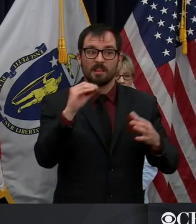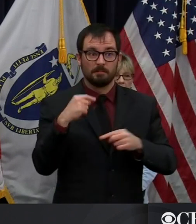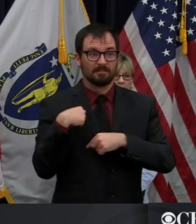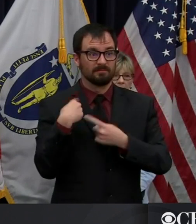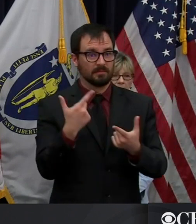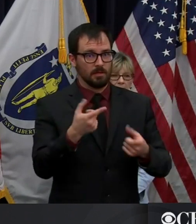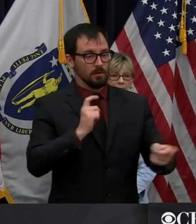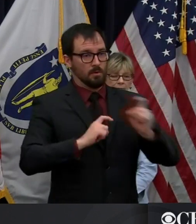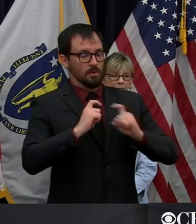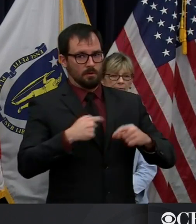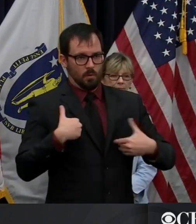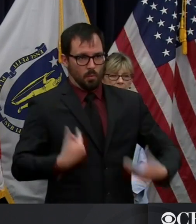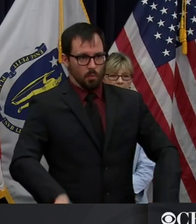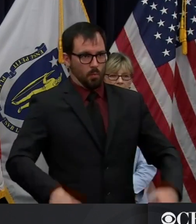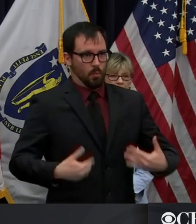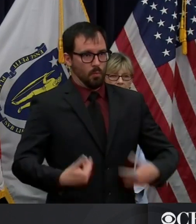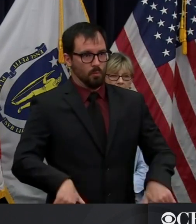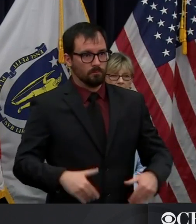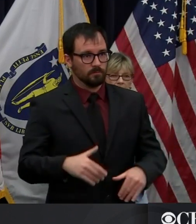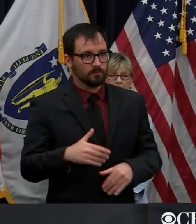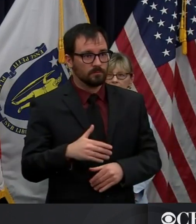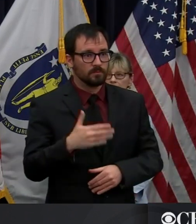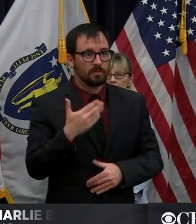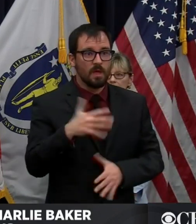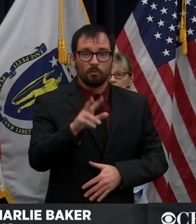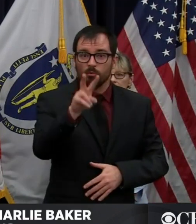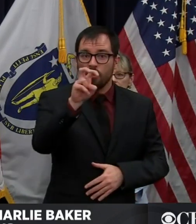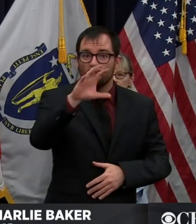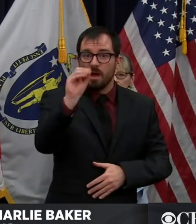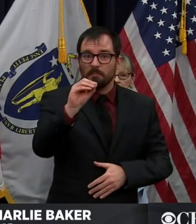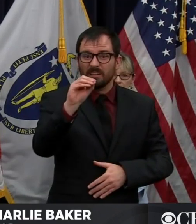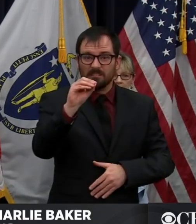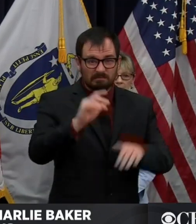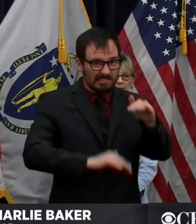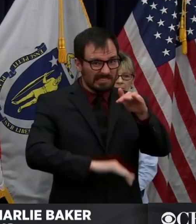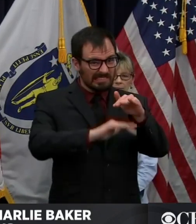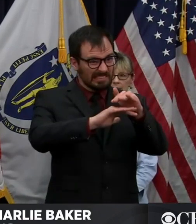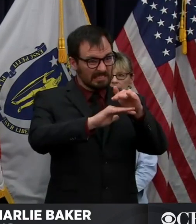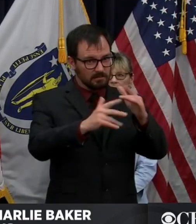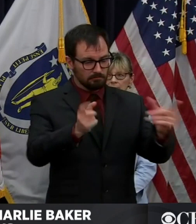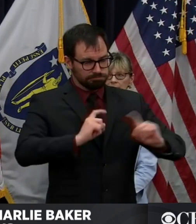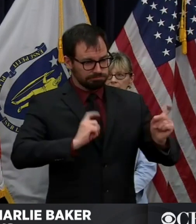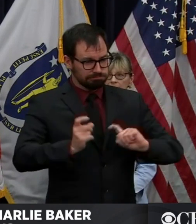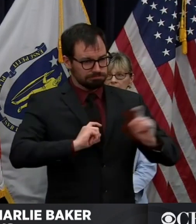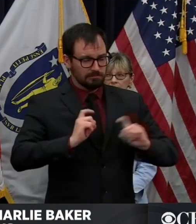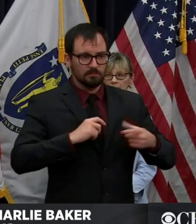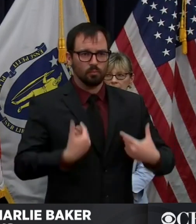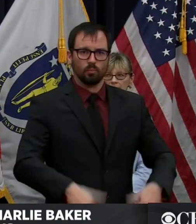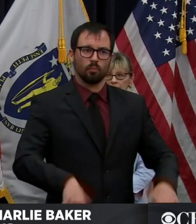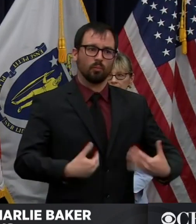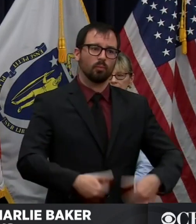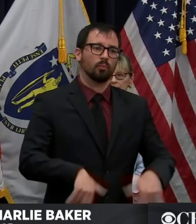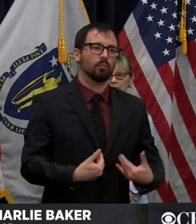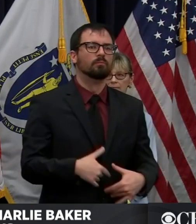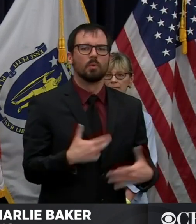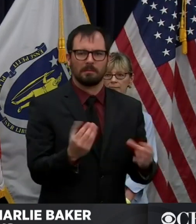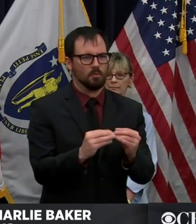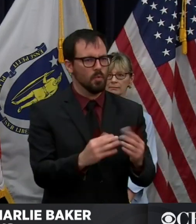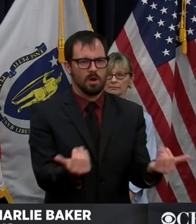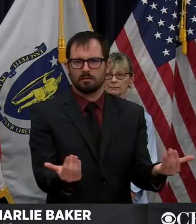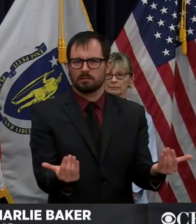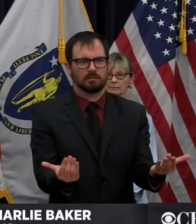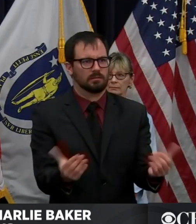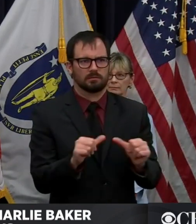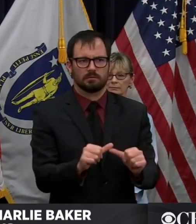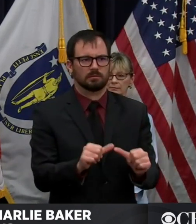responded with supplies that they have that they were willing to donate to fight this fight, but we need more. We need folks to visit